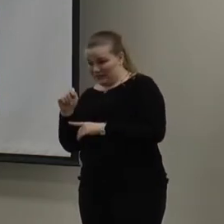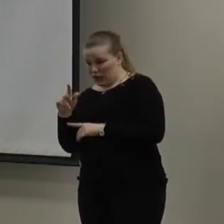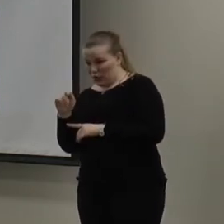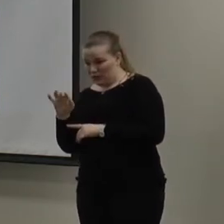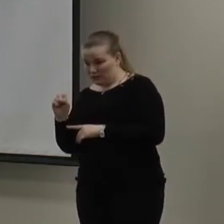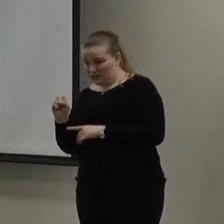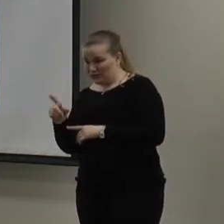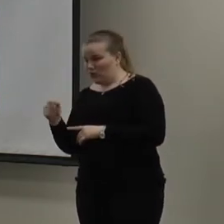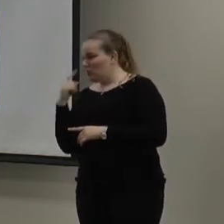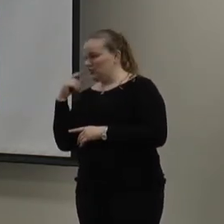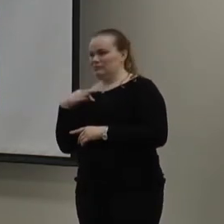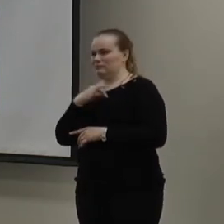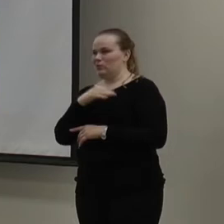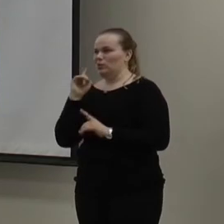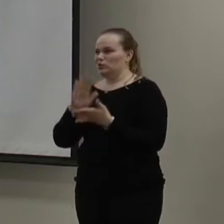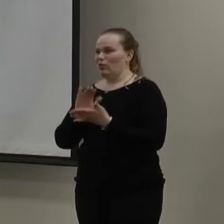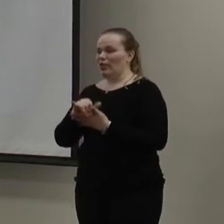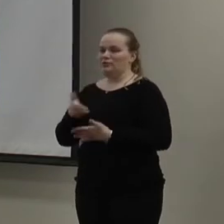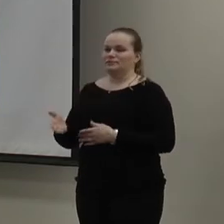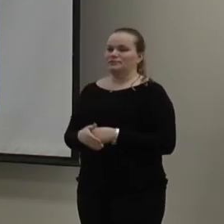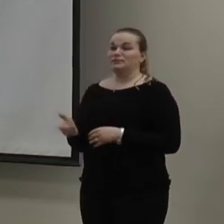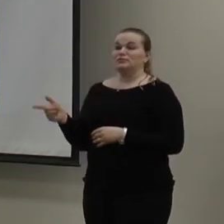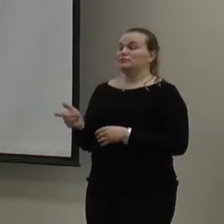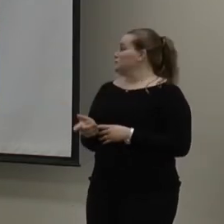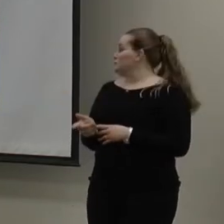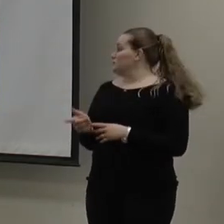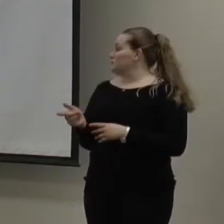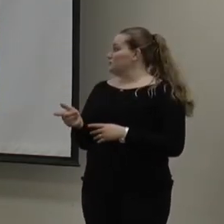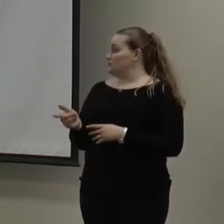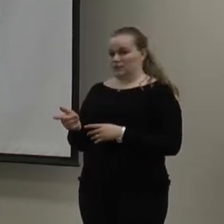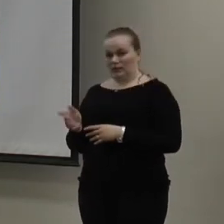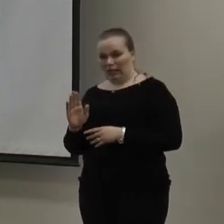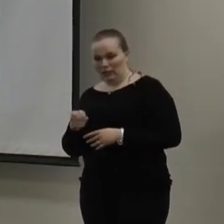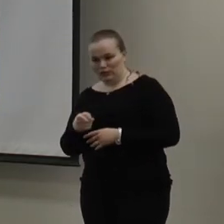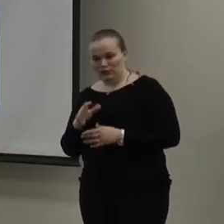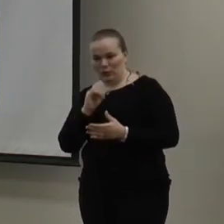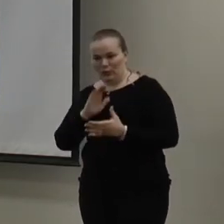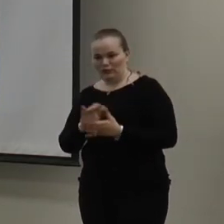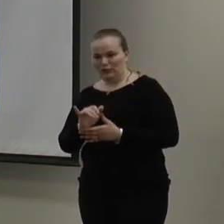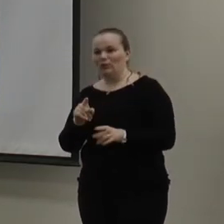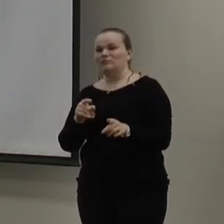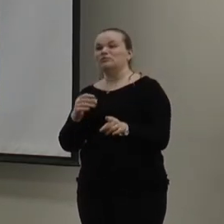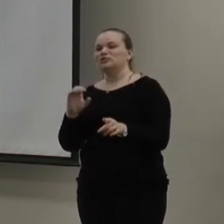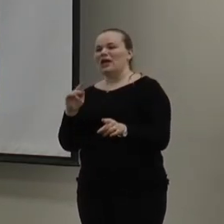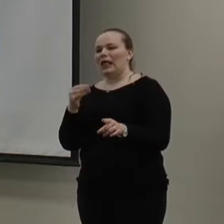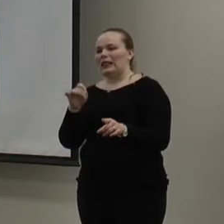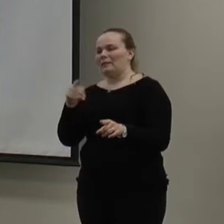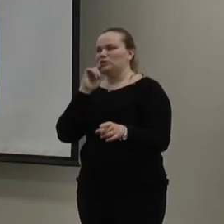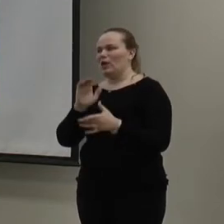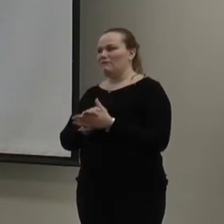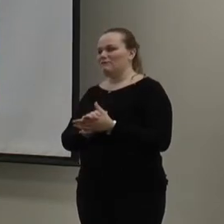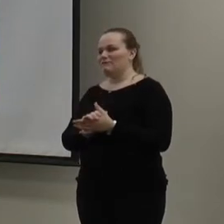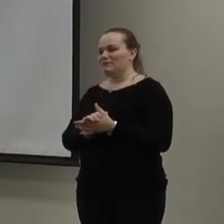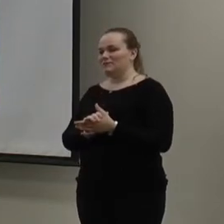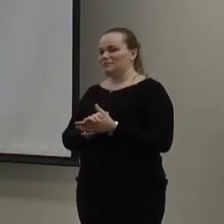No. Okay. I went to school in St. Louis, though. Dear and dear. And hello to you as I'm Kathy, Gregory's wife.